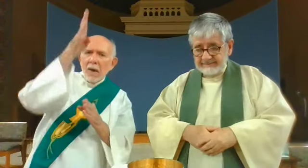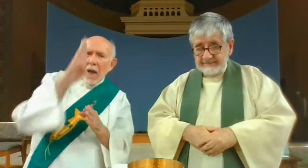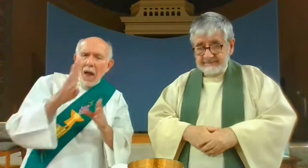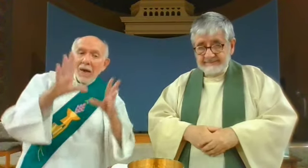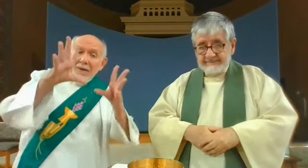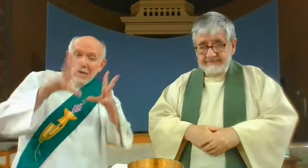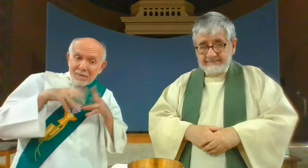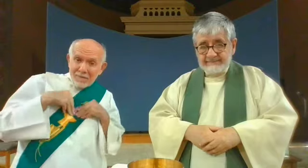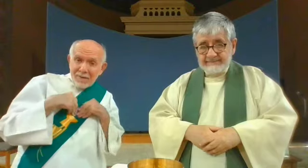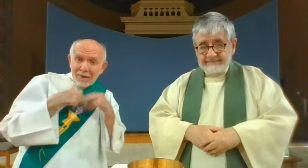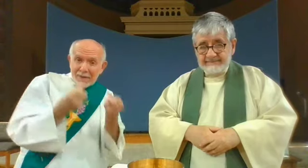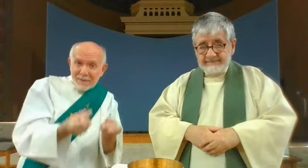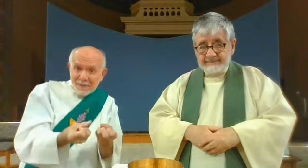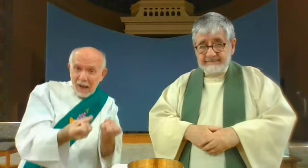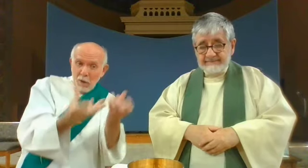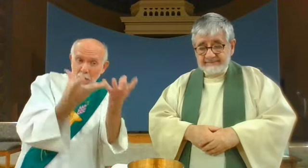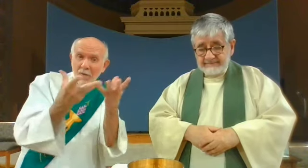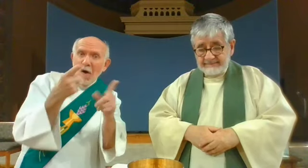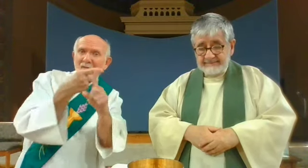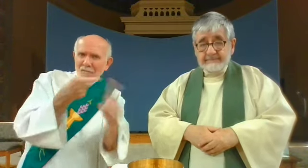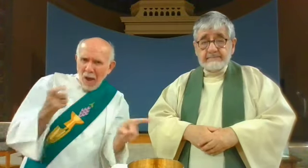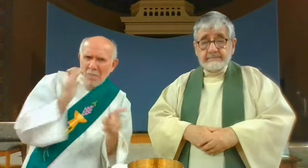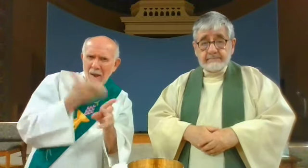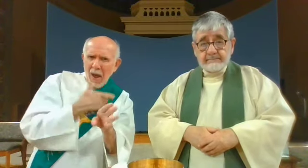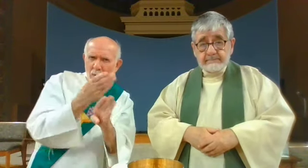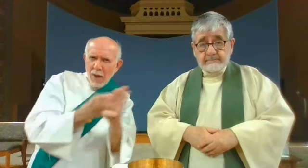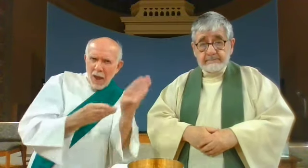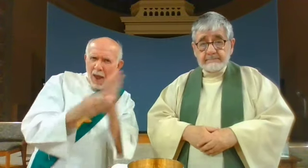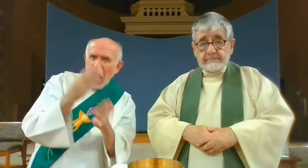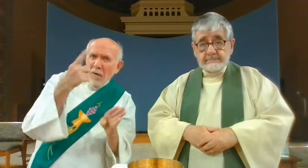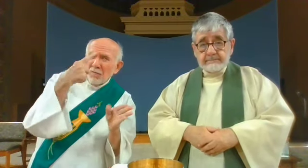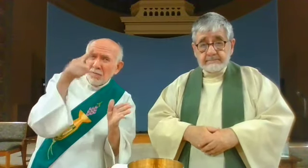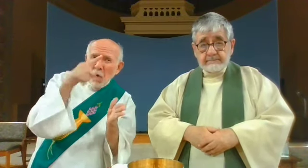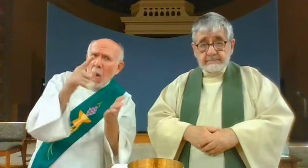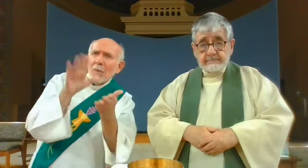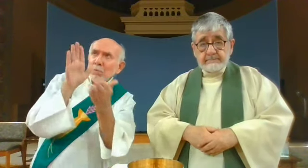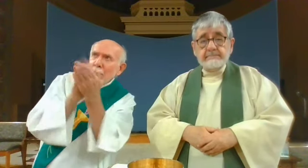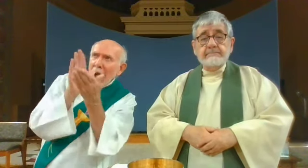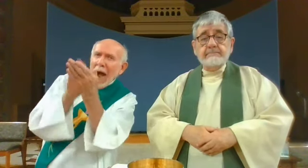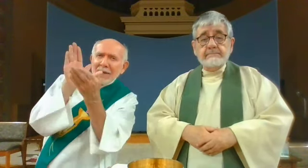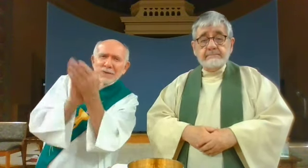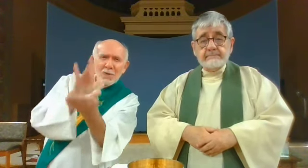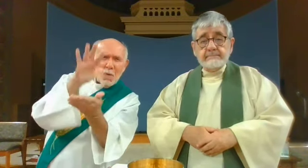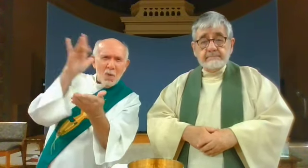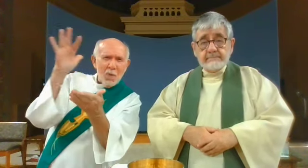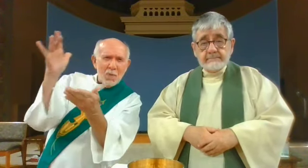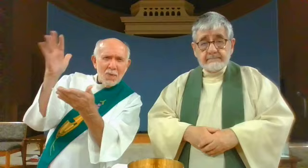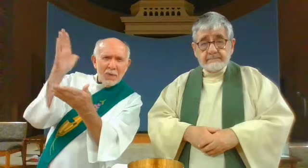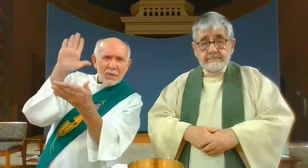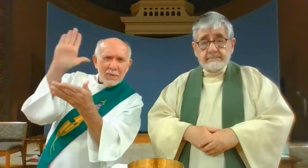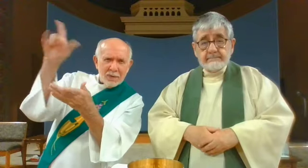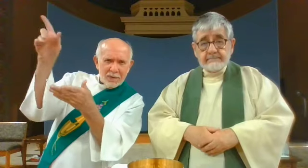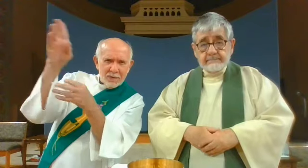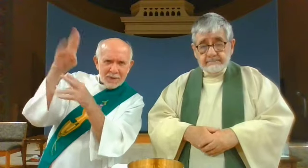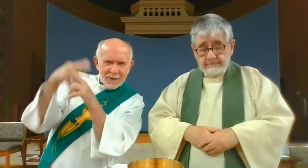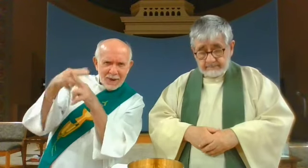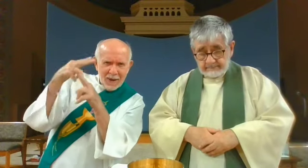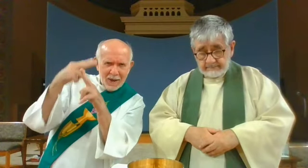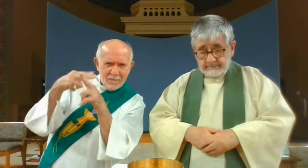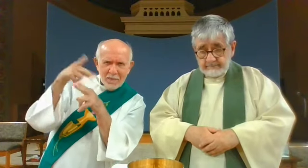May the Lord accept the sacrifice at your hands for the praise and glory of his name, for our good and the good